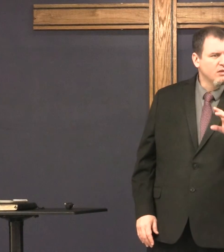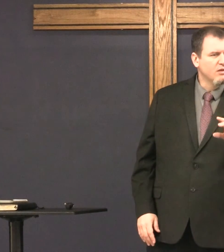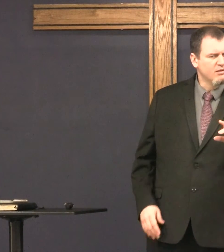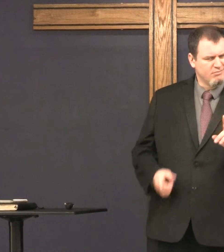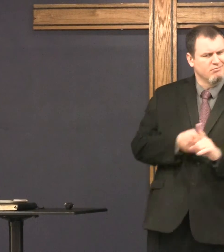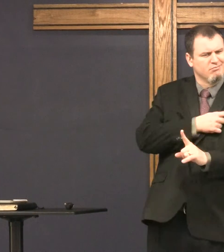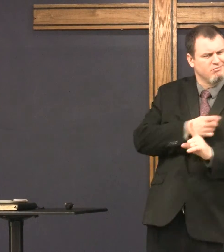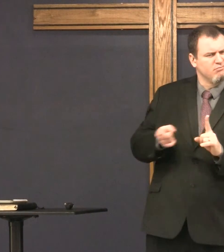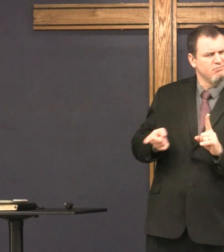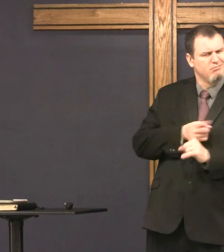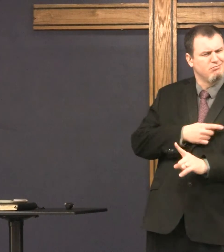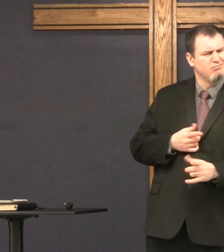This was strange to them.